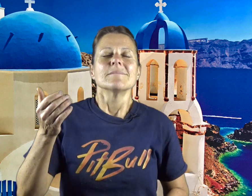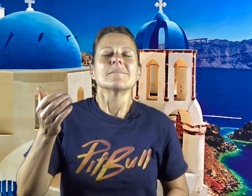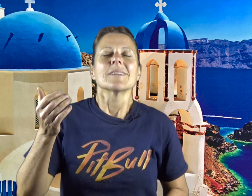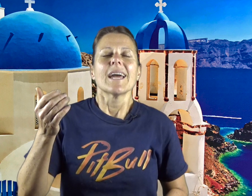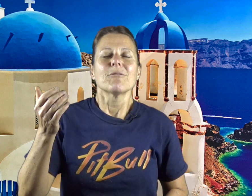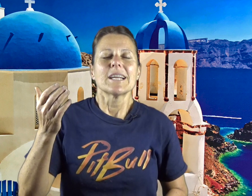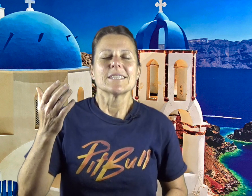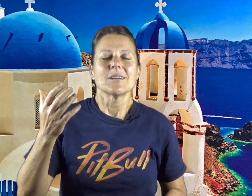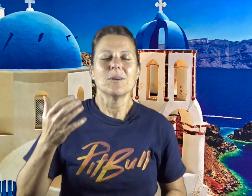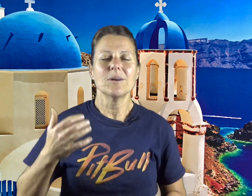and release it